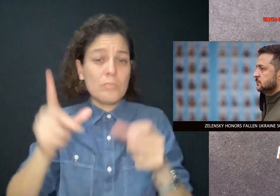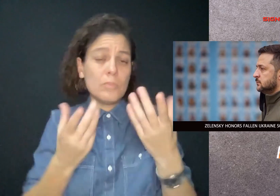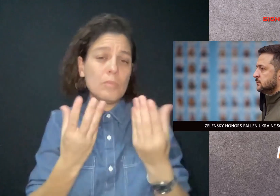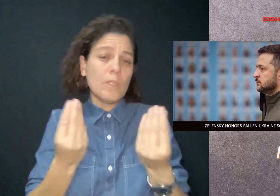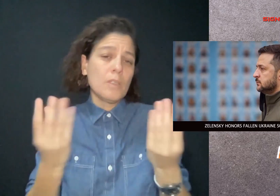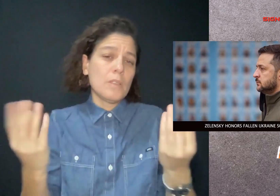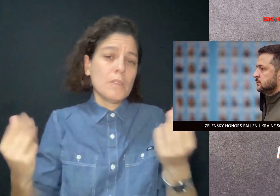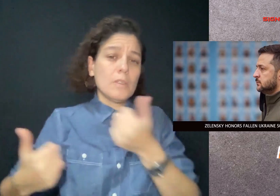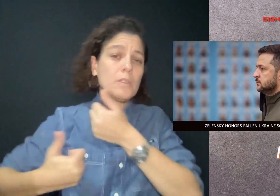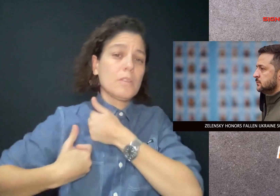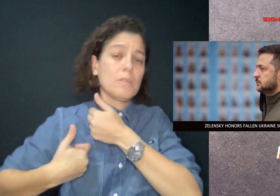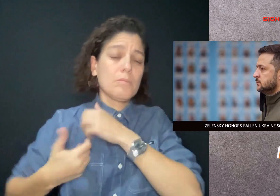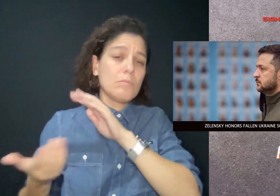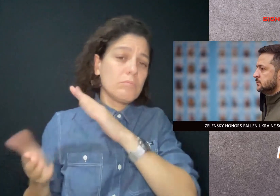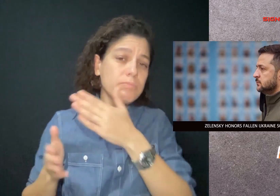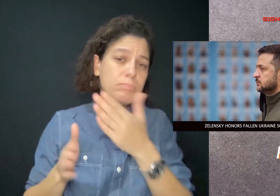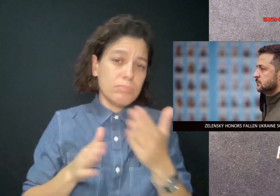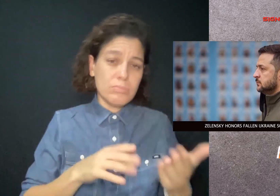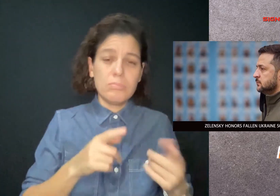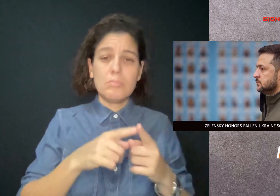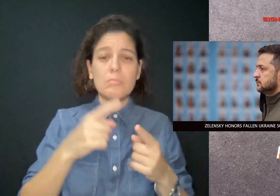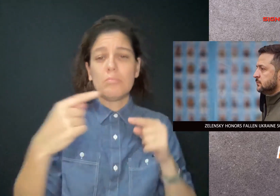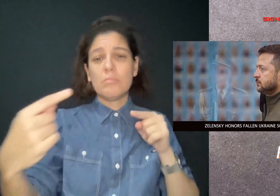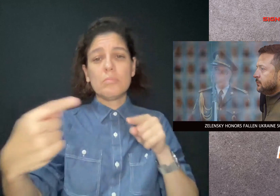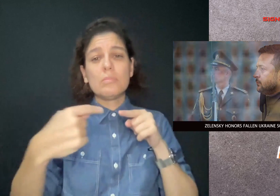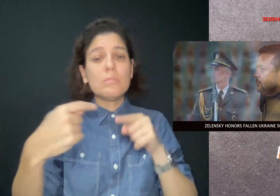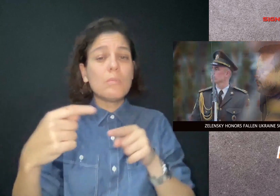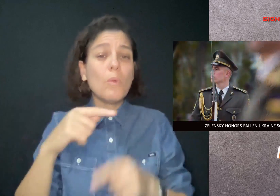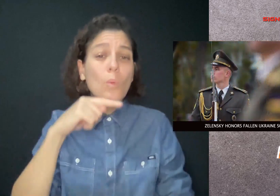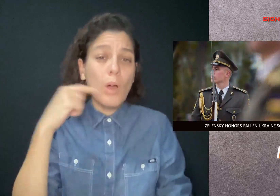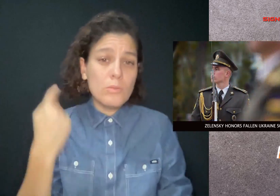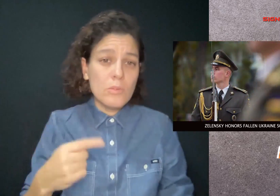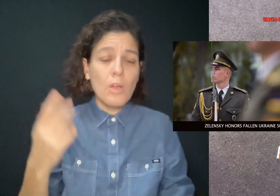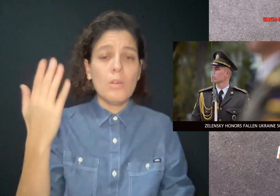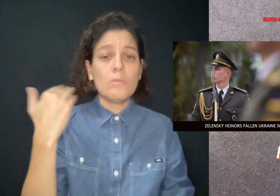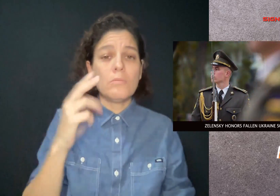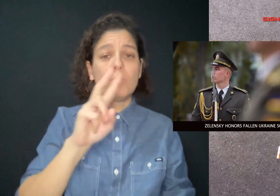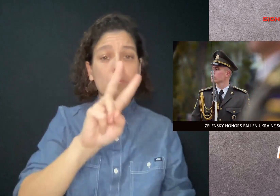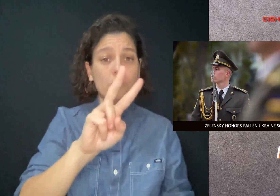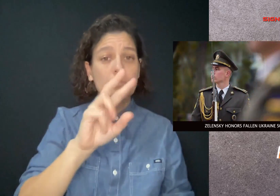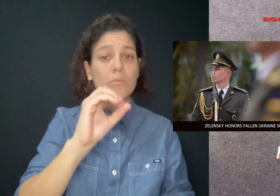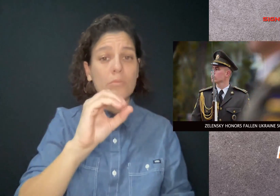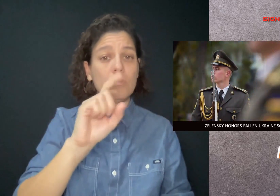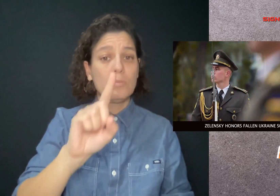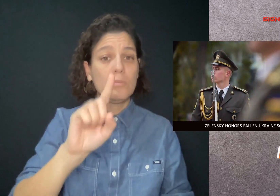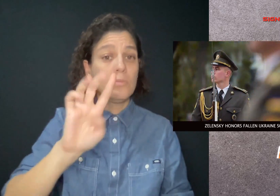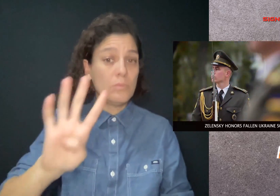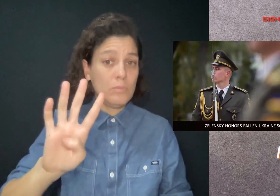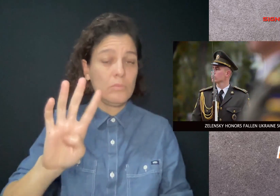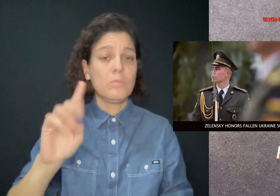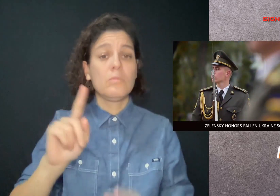soldiers killed fighting Russia between 2014 and since the war started in February.